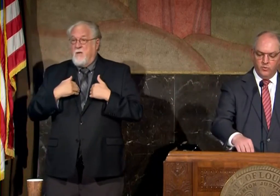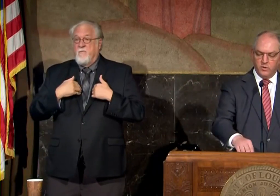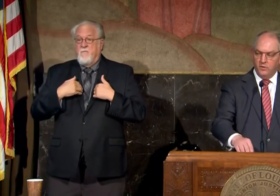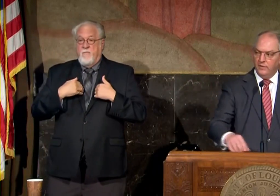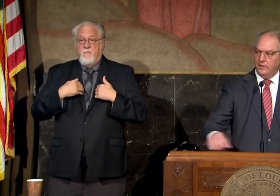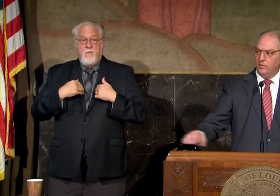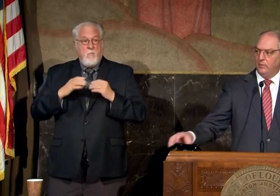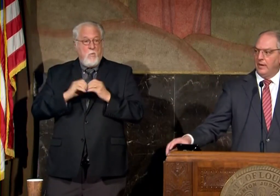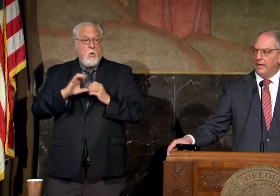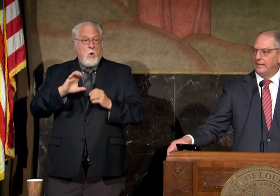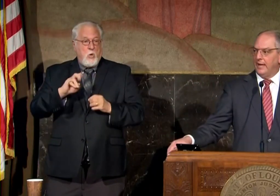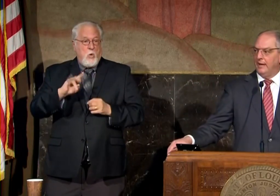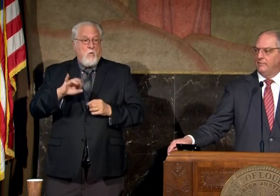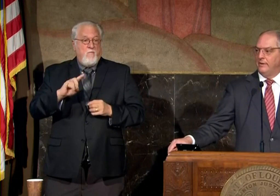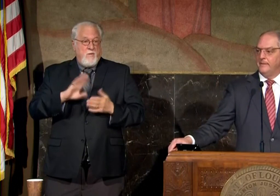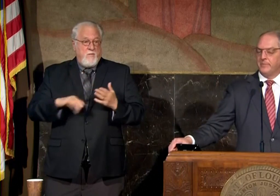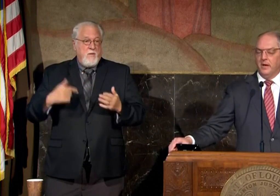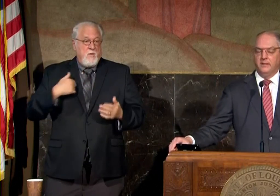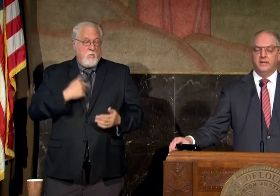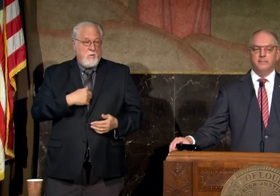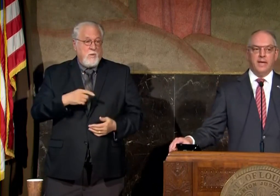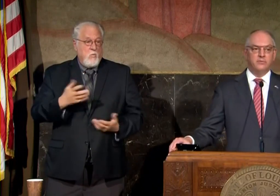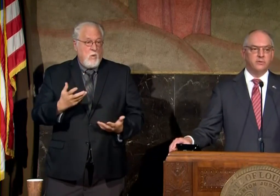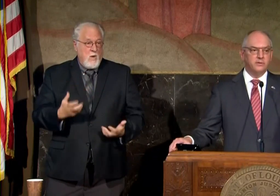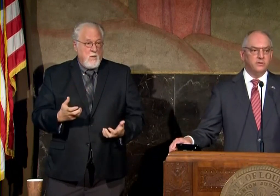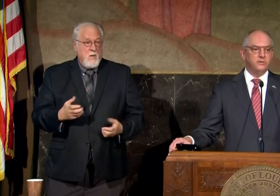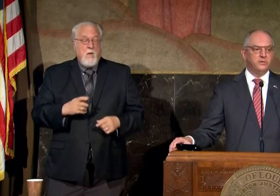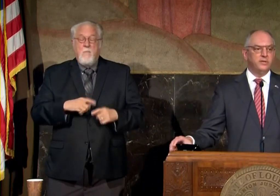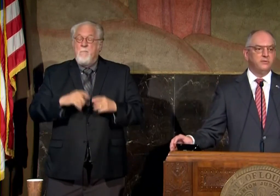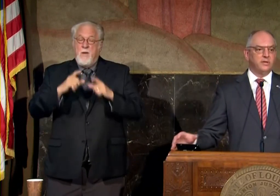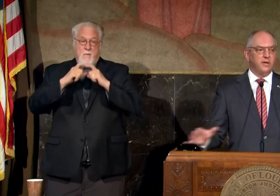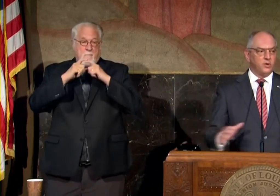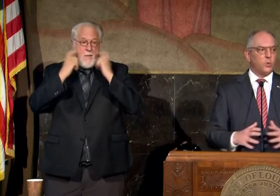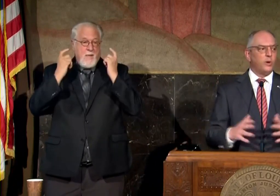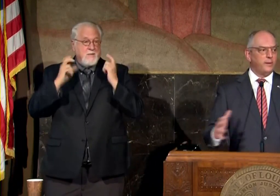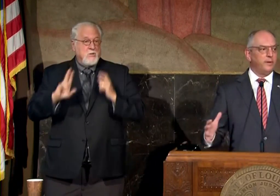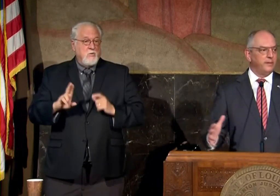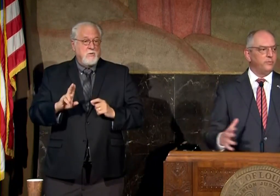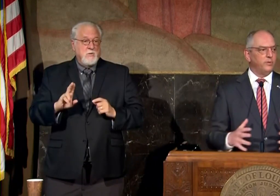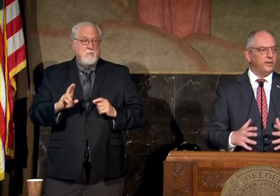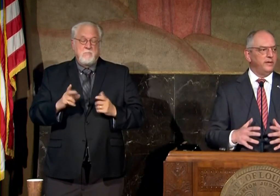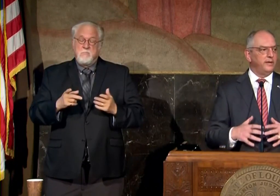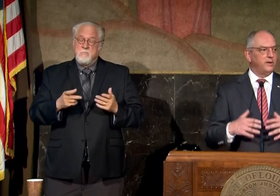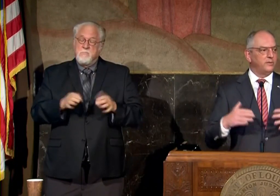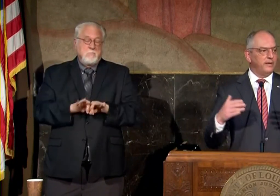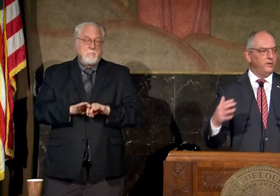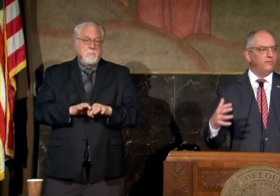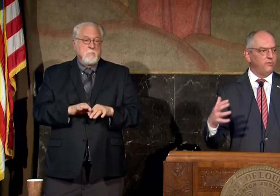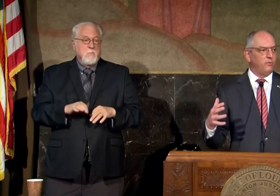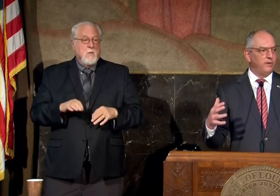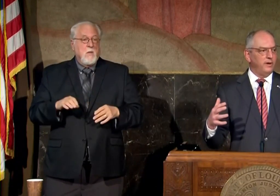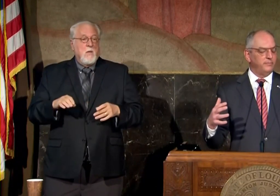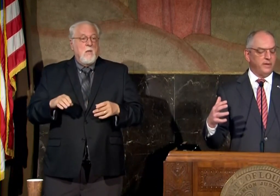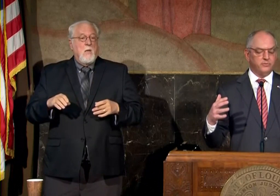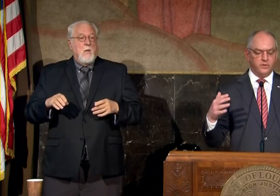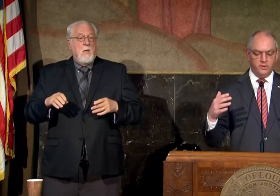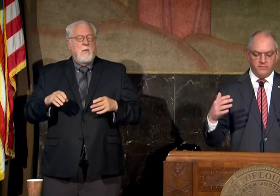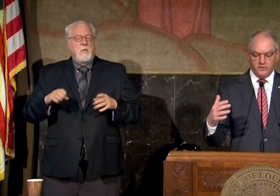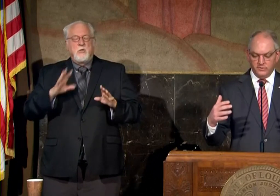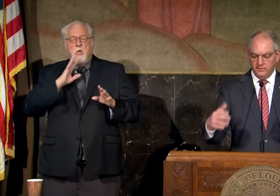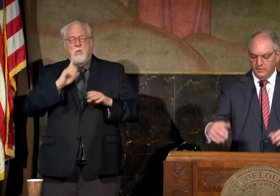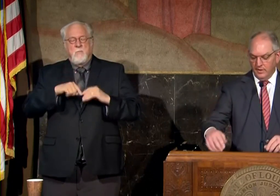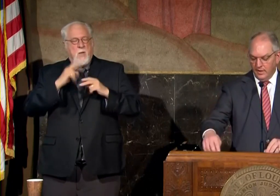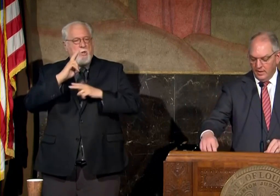more covid than we would like to have uh that mask usage is incredibly important and he talked about uniform um i'm sorry